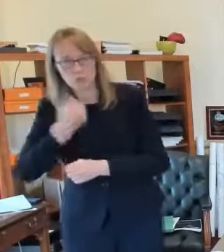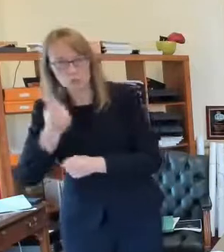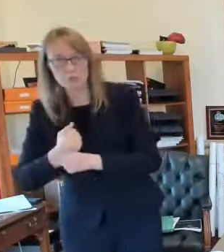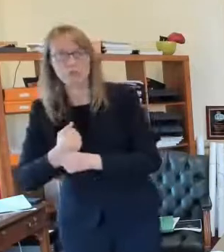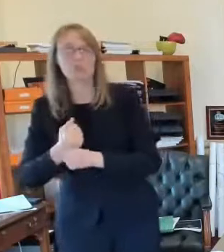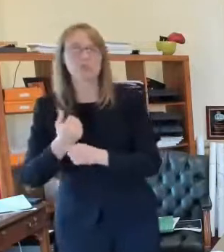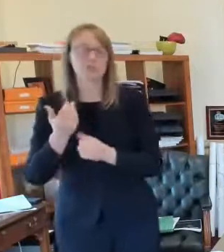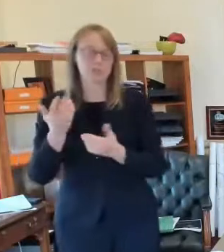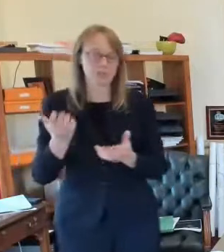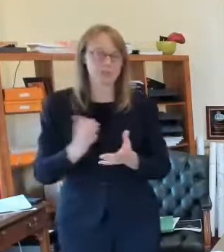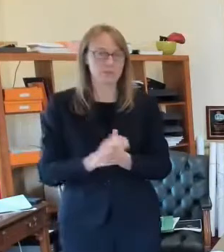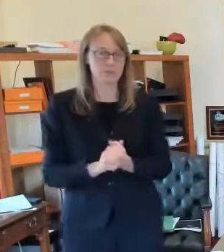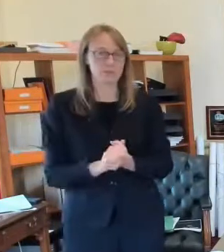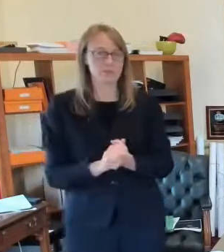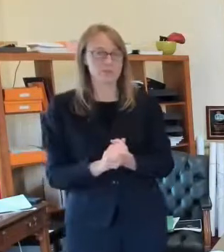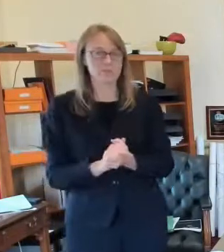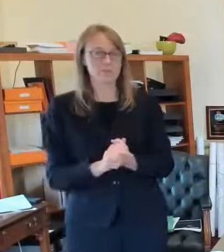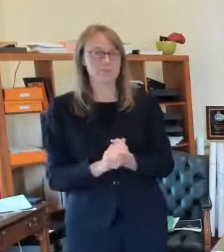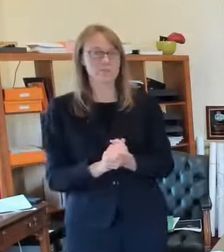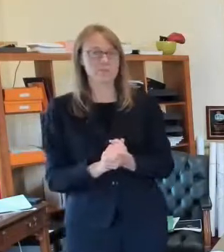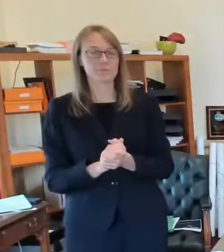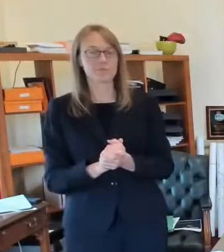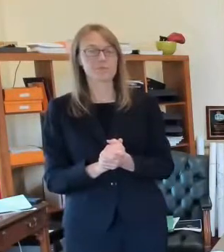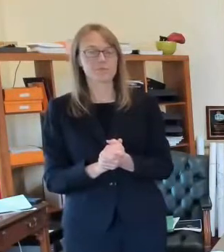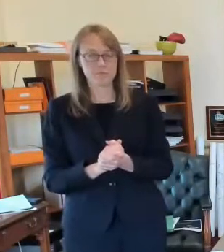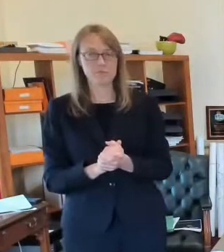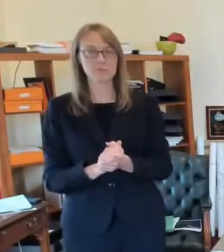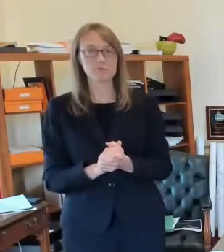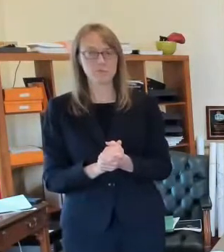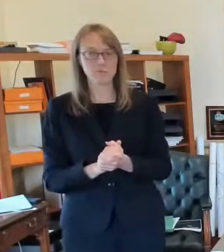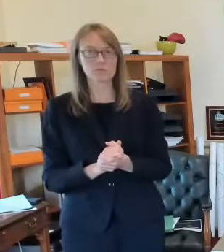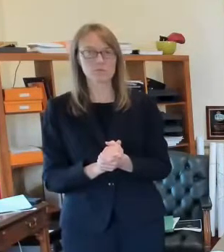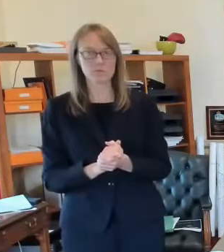that's that's the numbers for covid